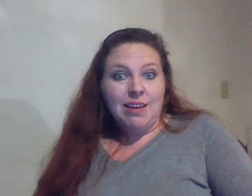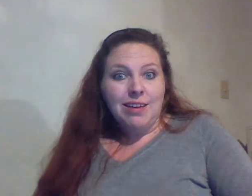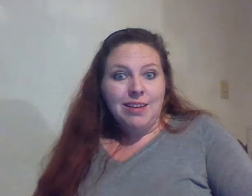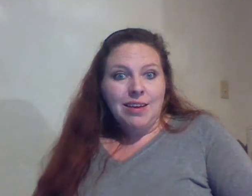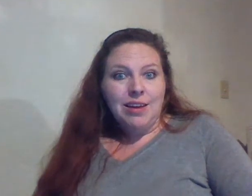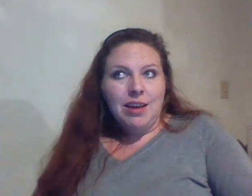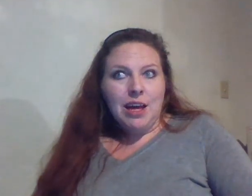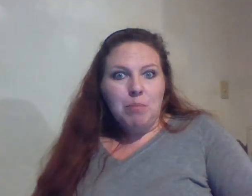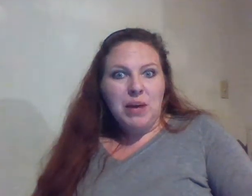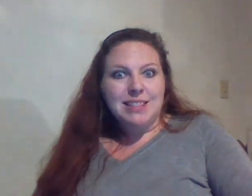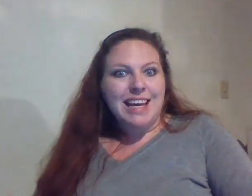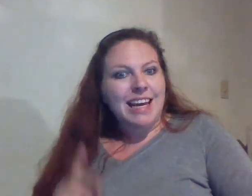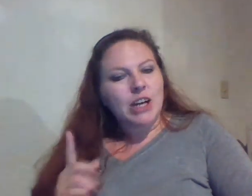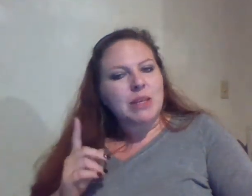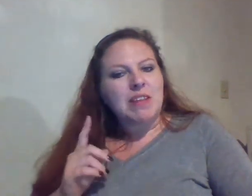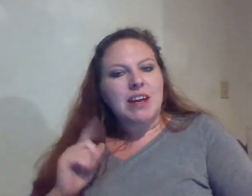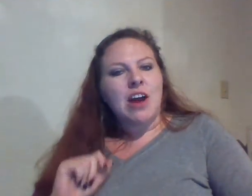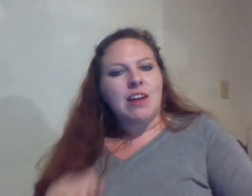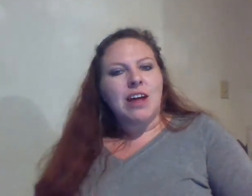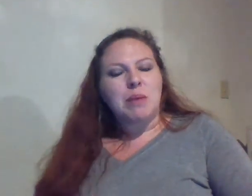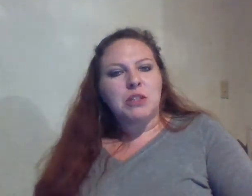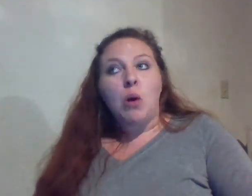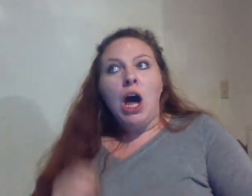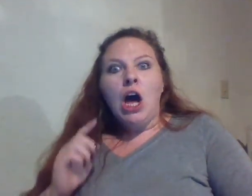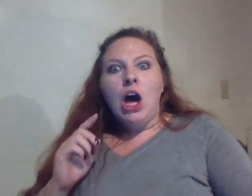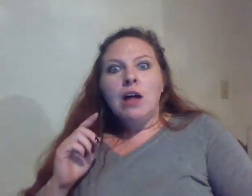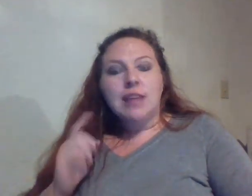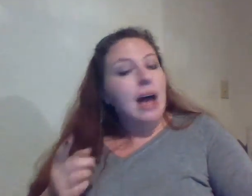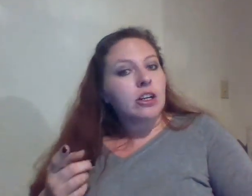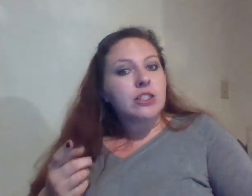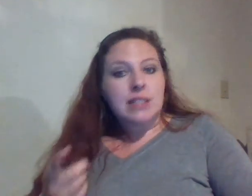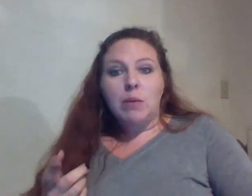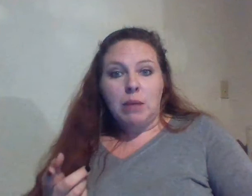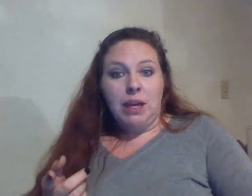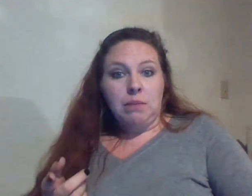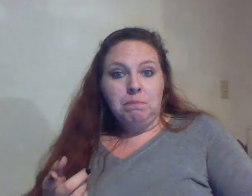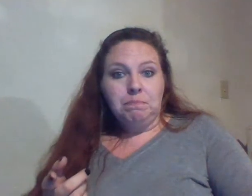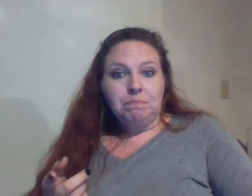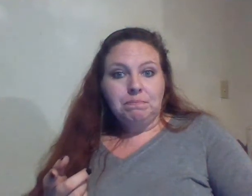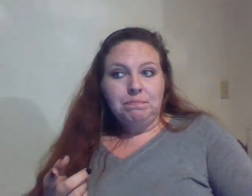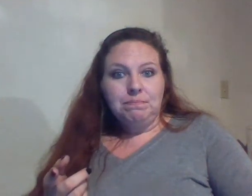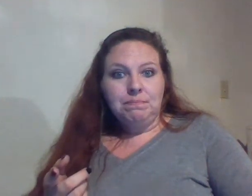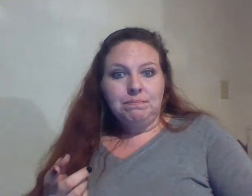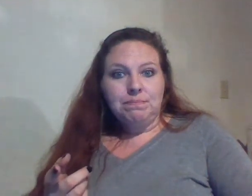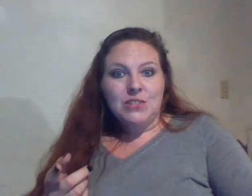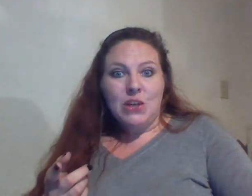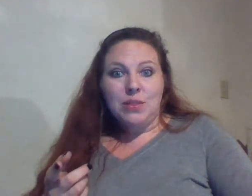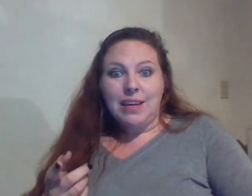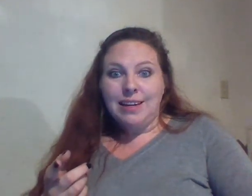but see here's something that not a lot of people know liars say what they mean so they needed